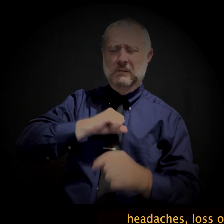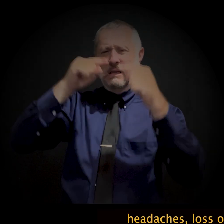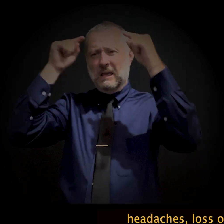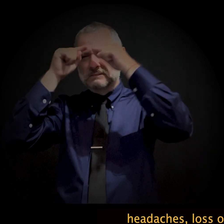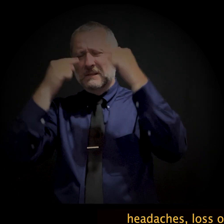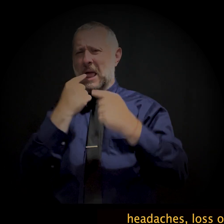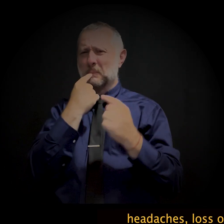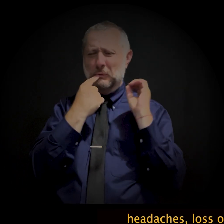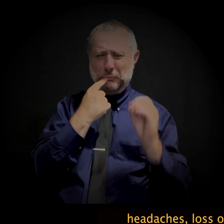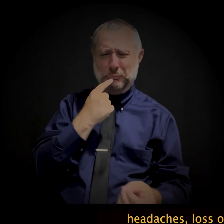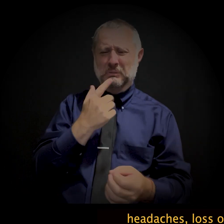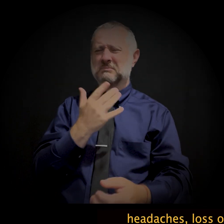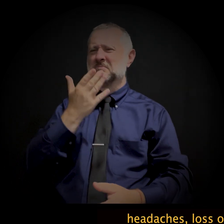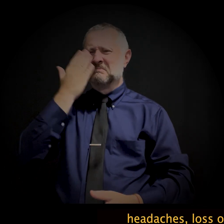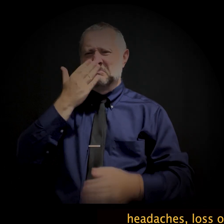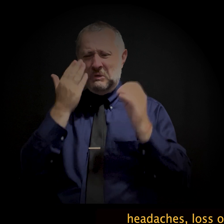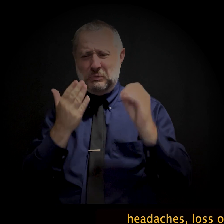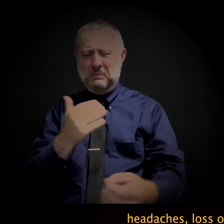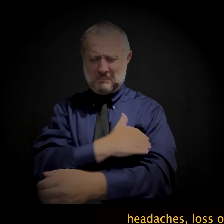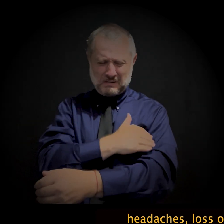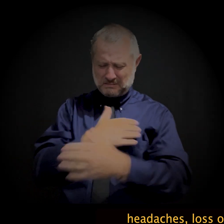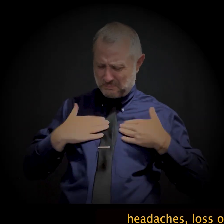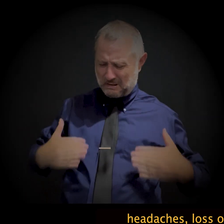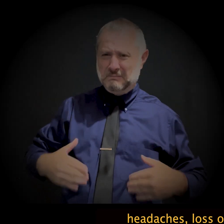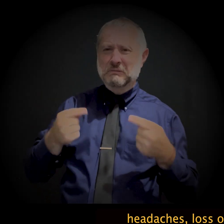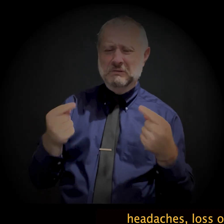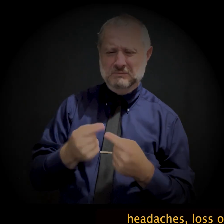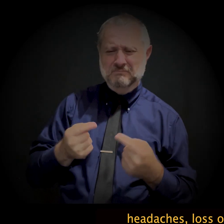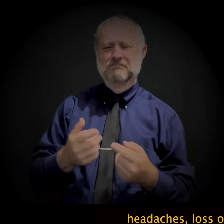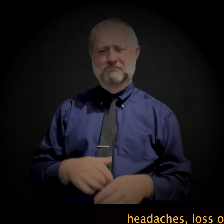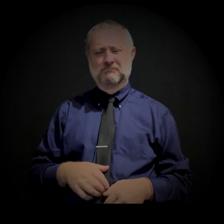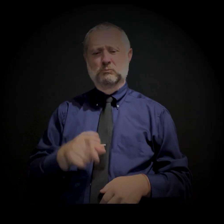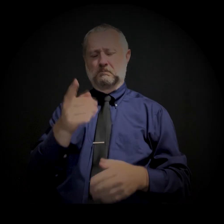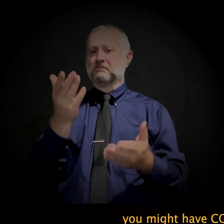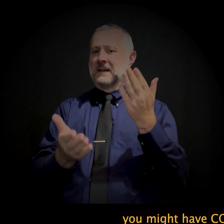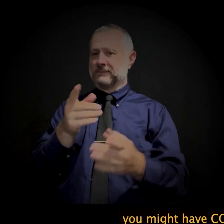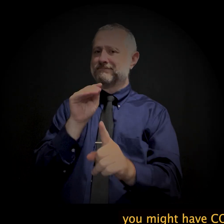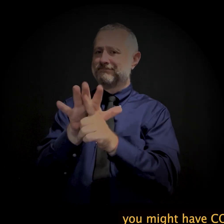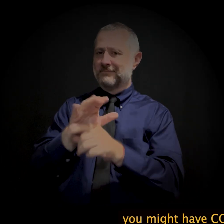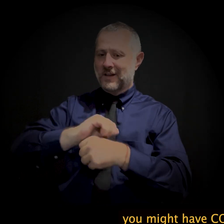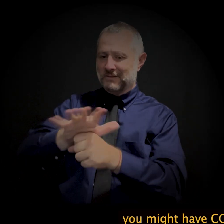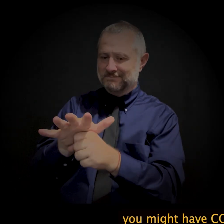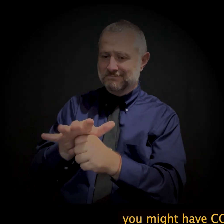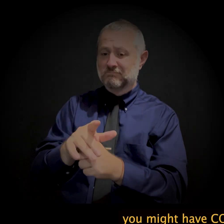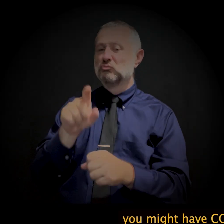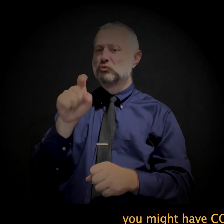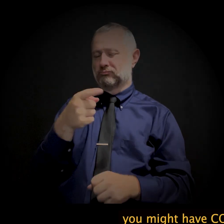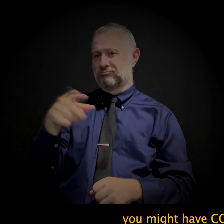headaches, loss of taste or smell, or muscle or body aches, you might have COVID-19 and should get